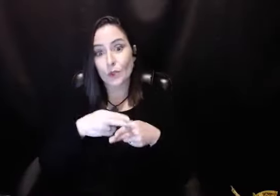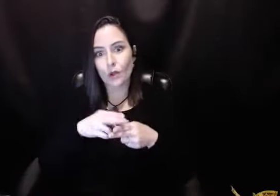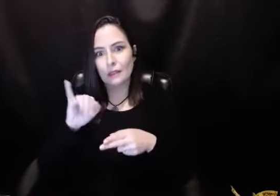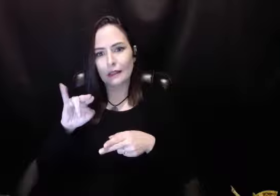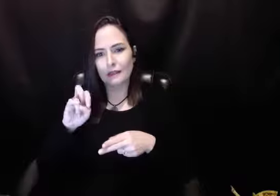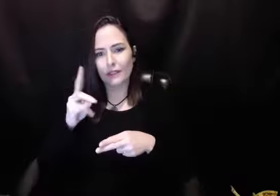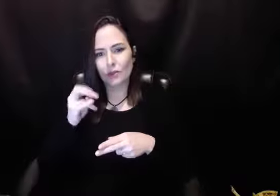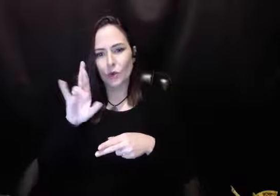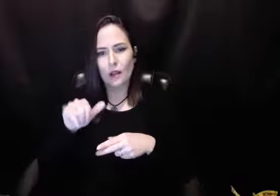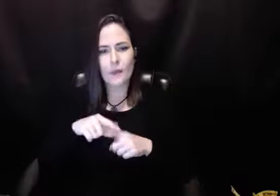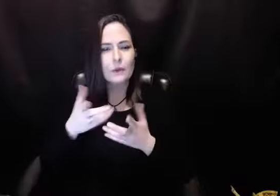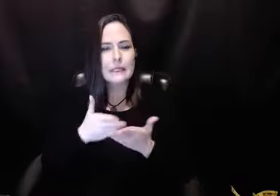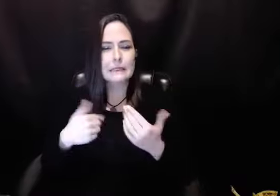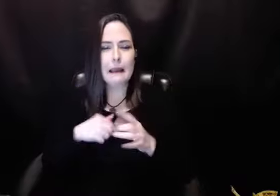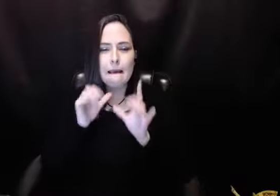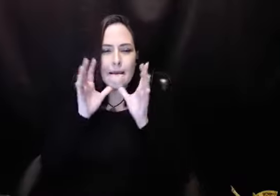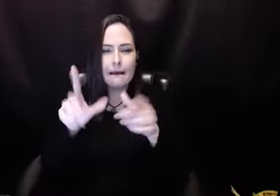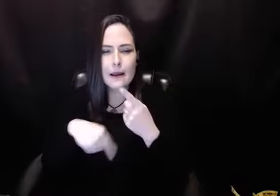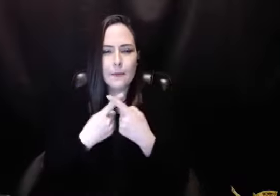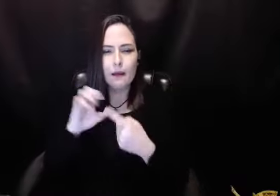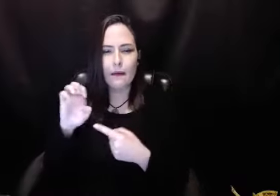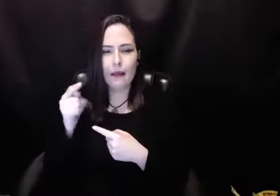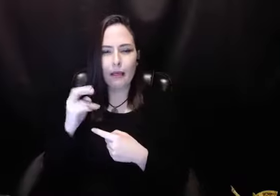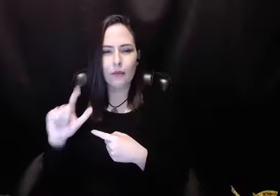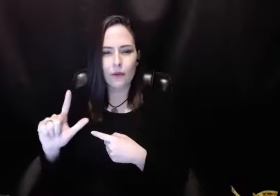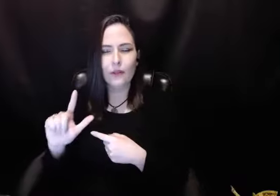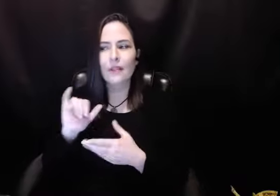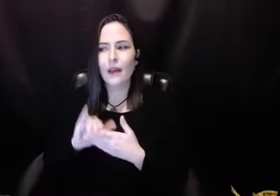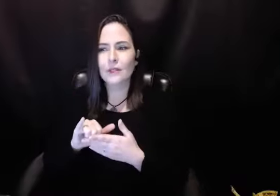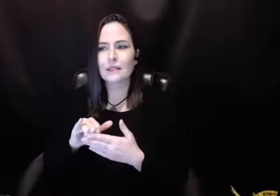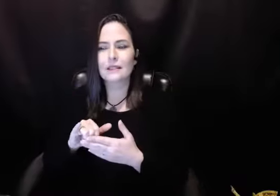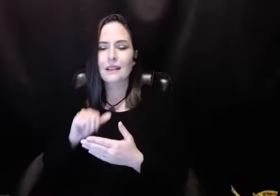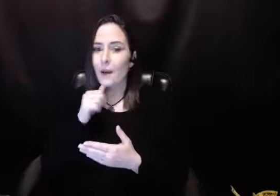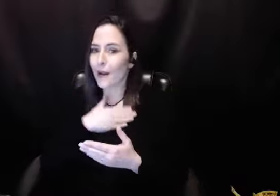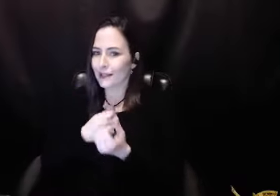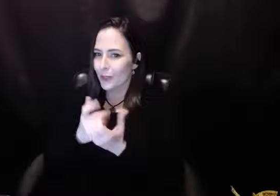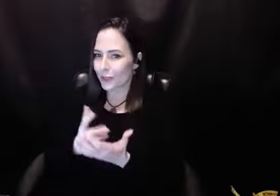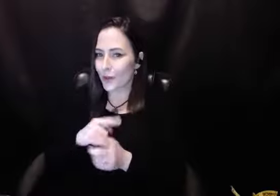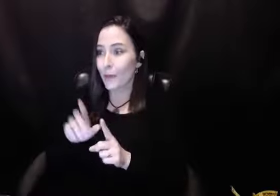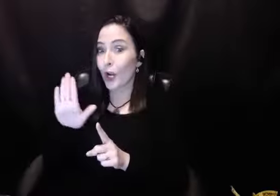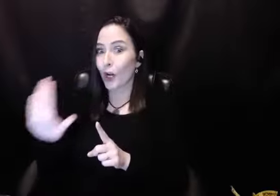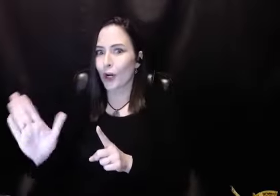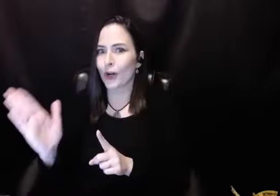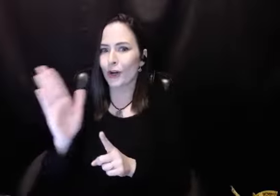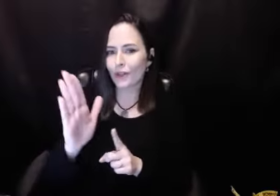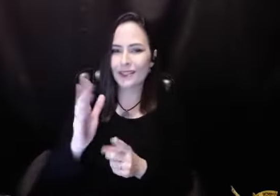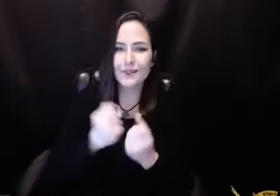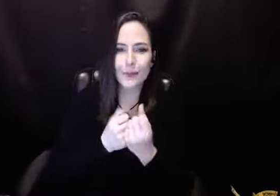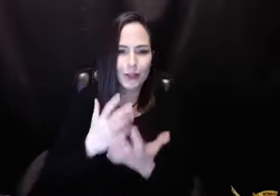started an inventory. I didn't realize that's what it was, but it was things I hated about Ethel. And Ethel was my sponsor's sponsor.